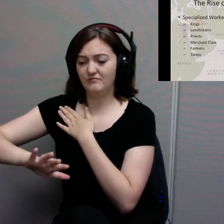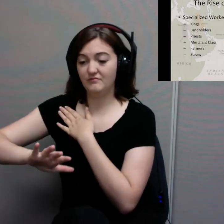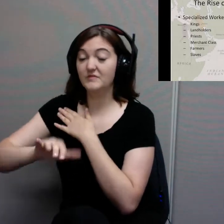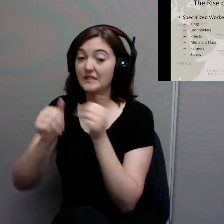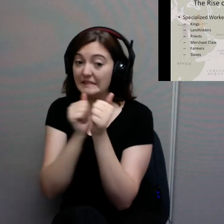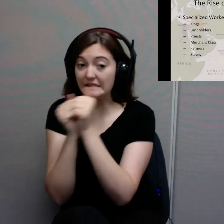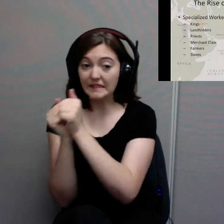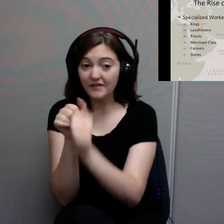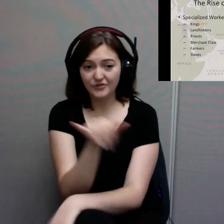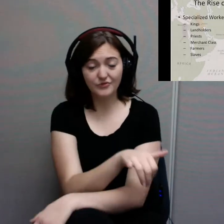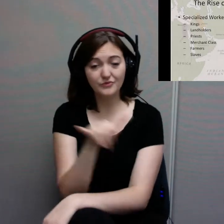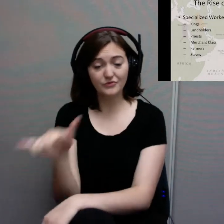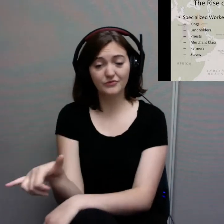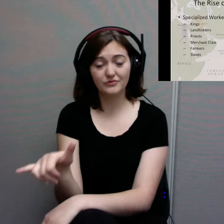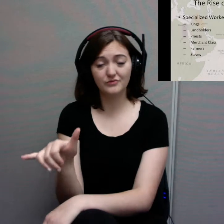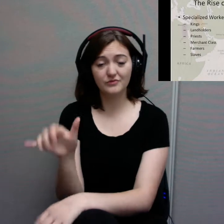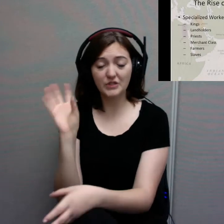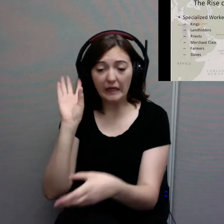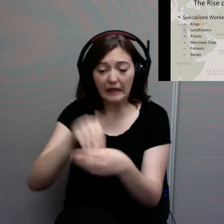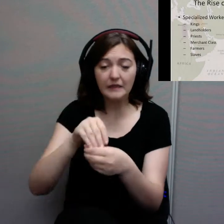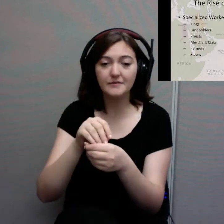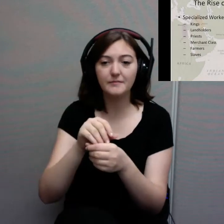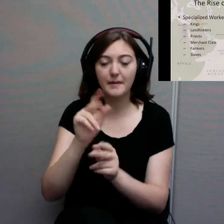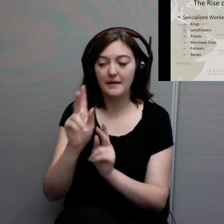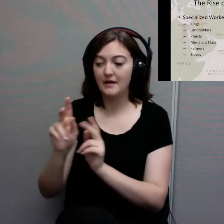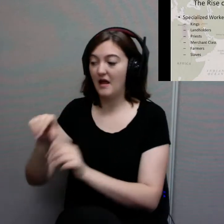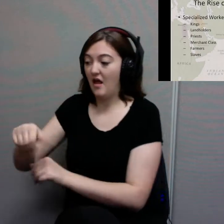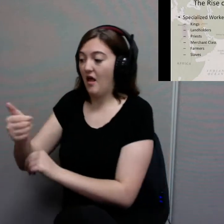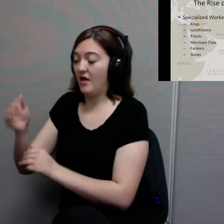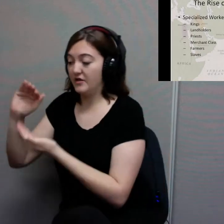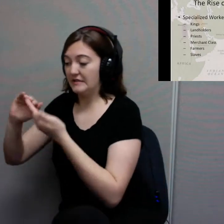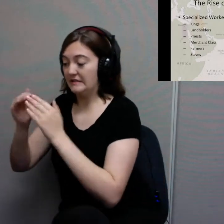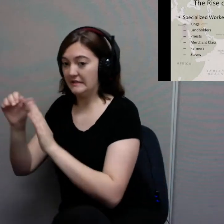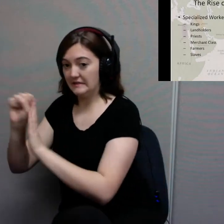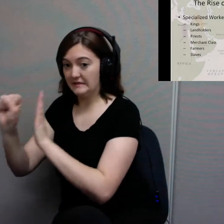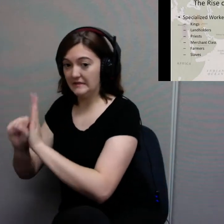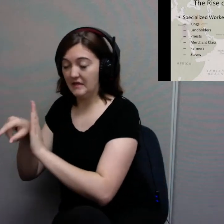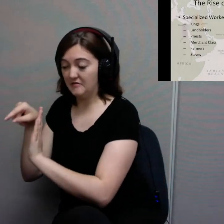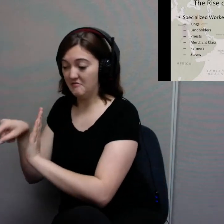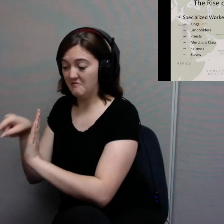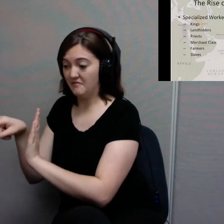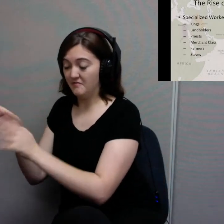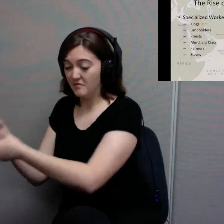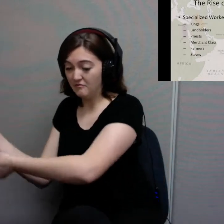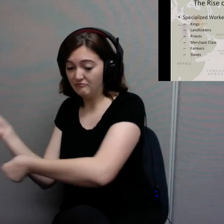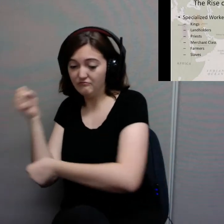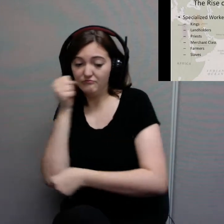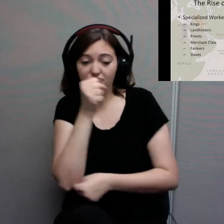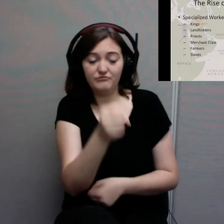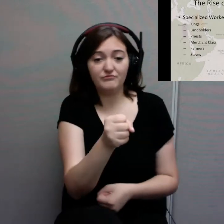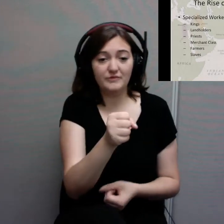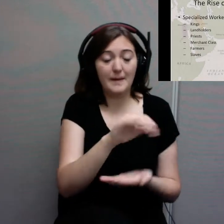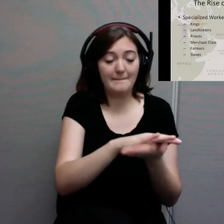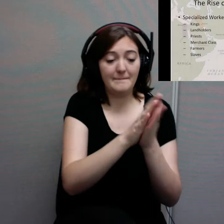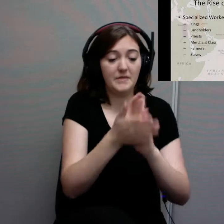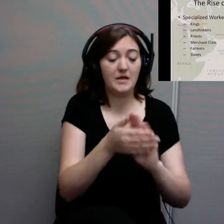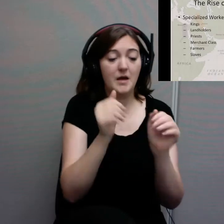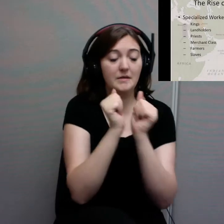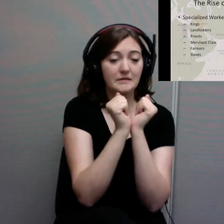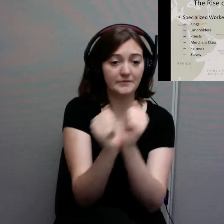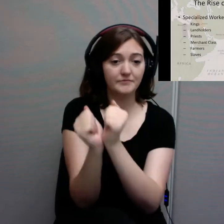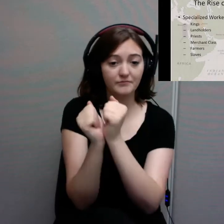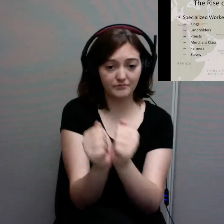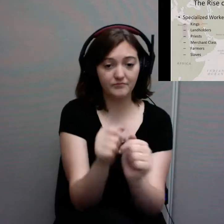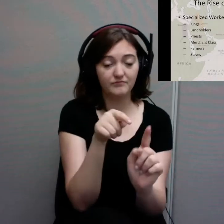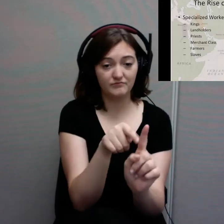other city-states or kingdoms and brought back to be a labor class. This division of